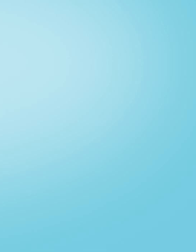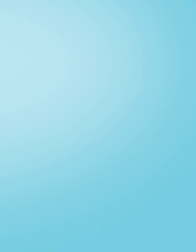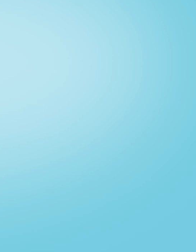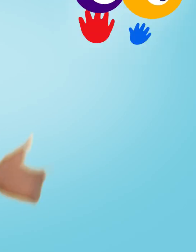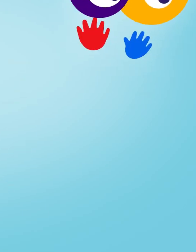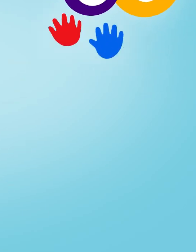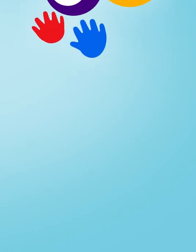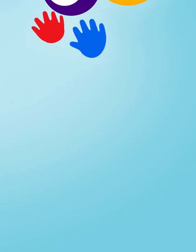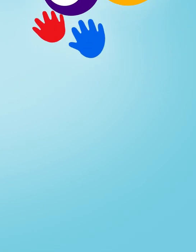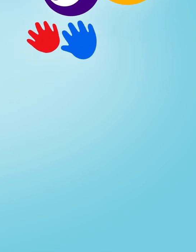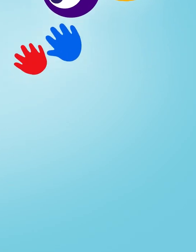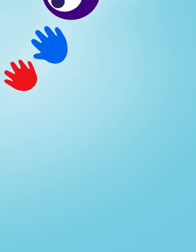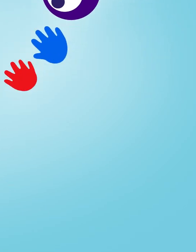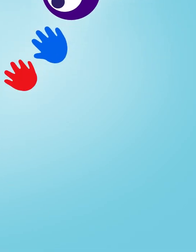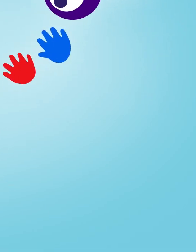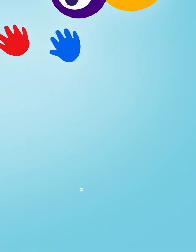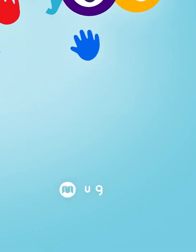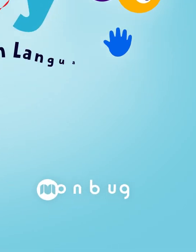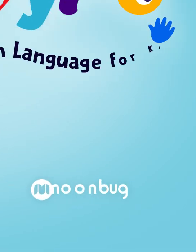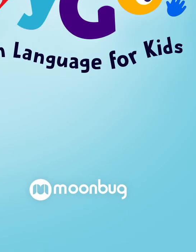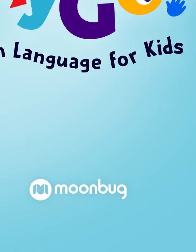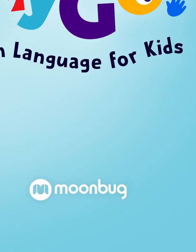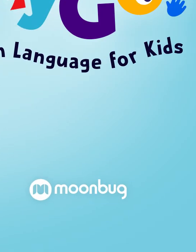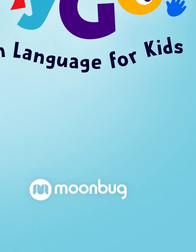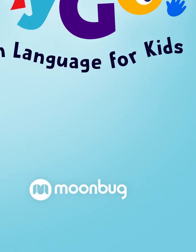Hi-yo! Hi-yo!